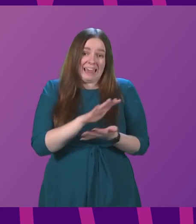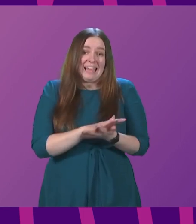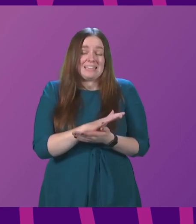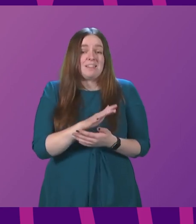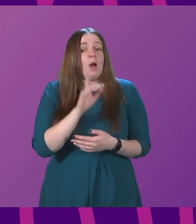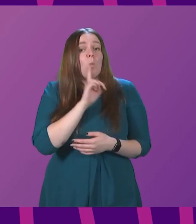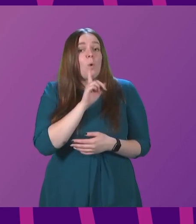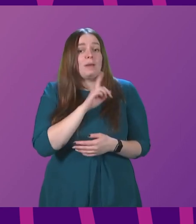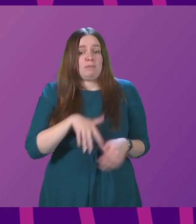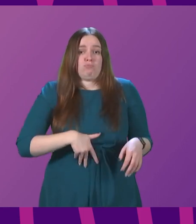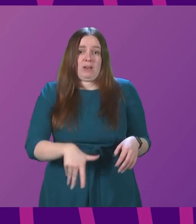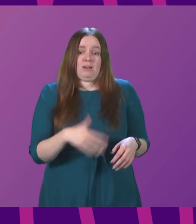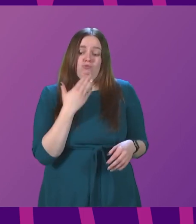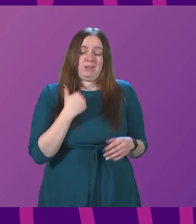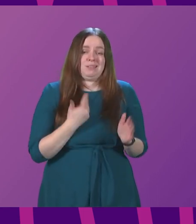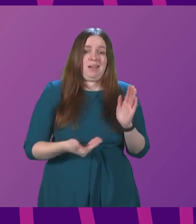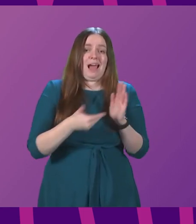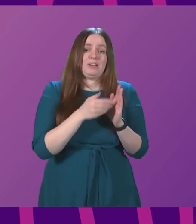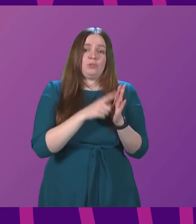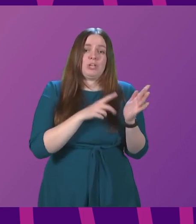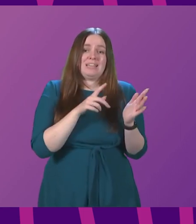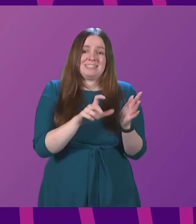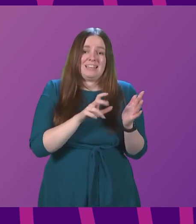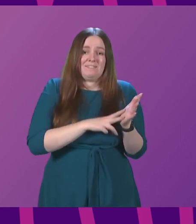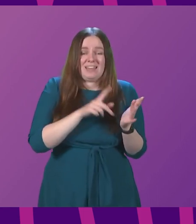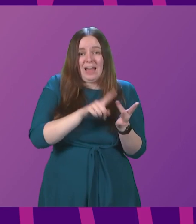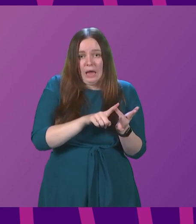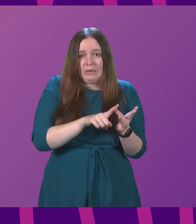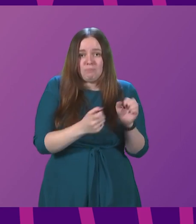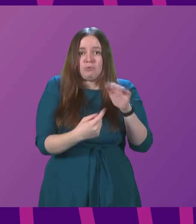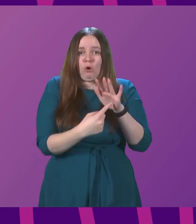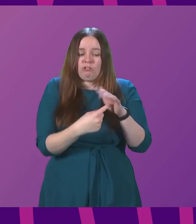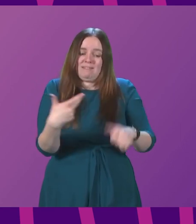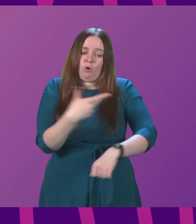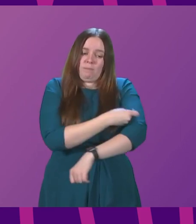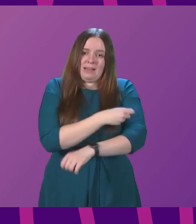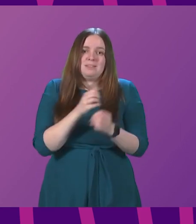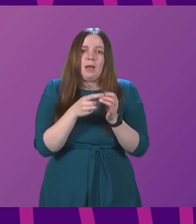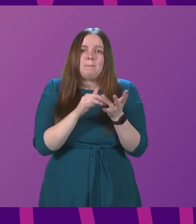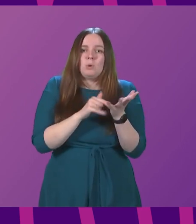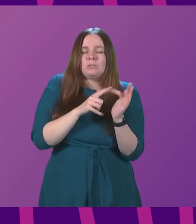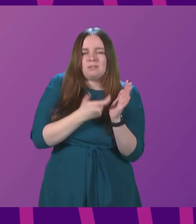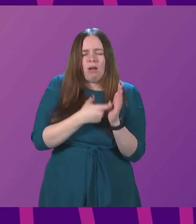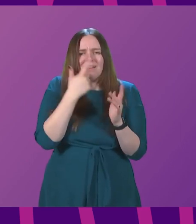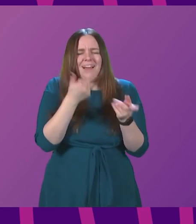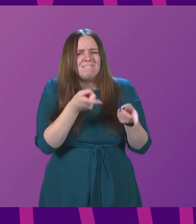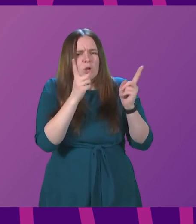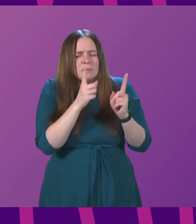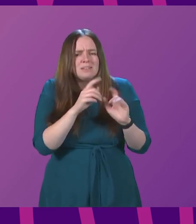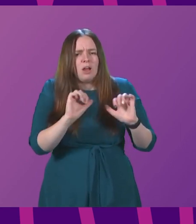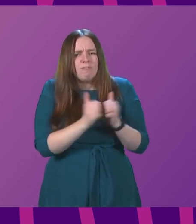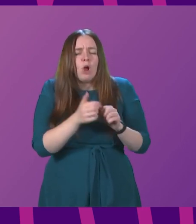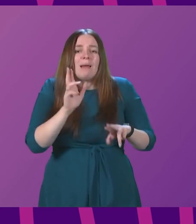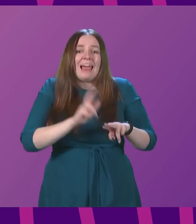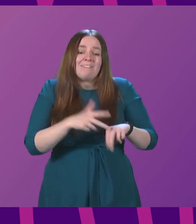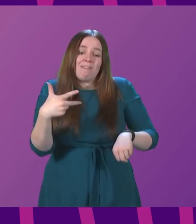last month added to the JCVI's priority list for the vaccine and the booster. Would the First Minister be able to confirm if the rate of